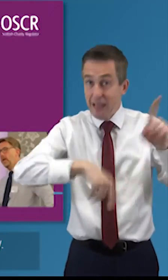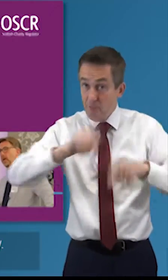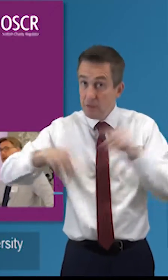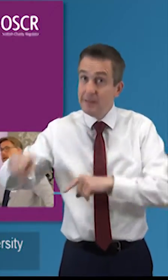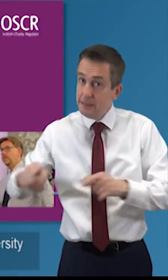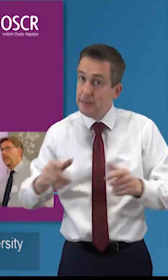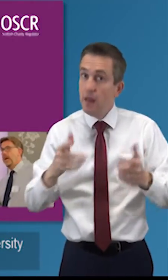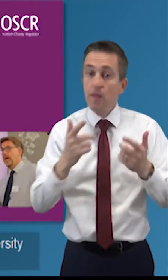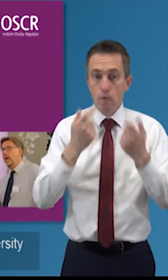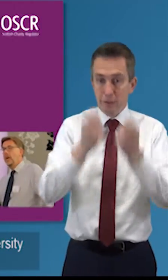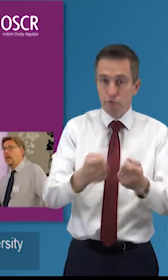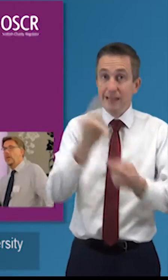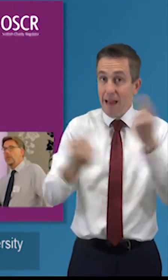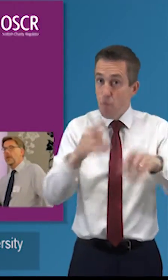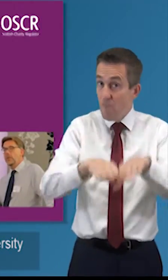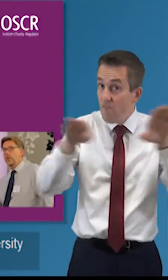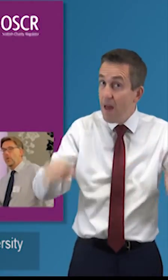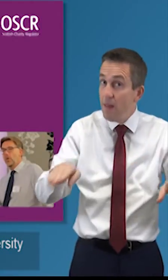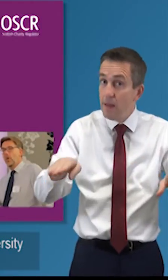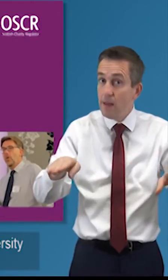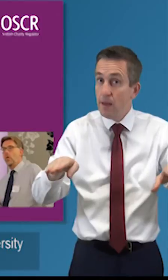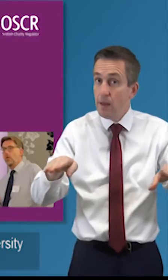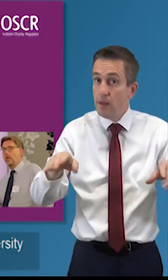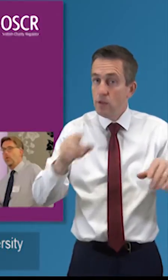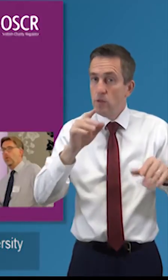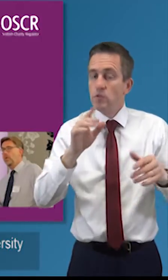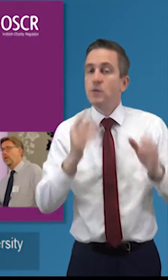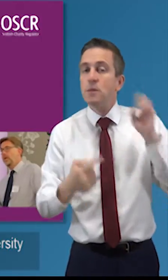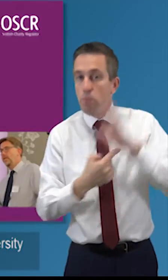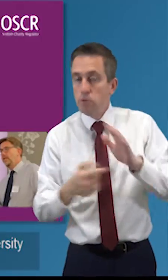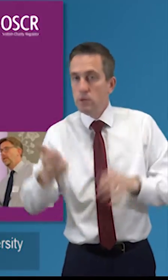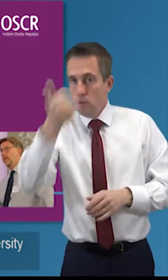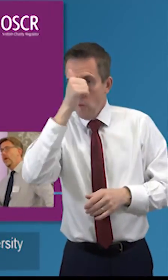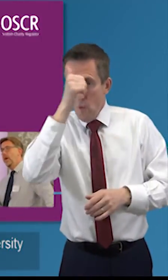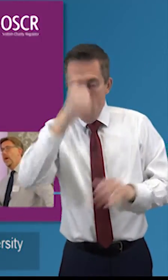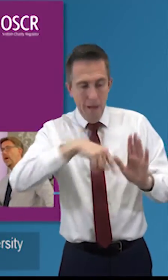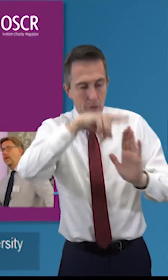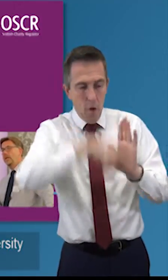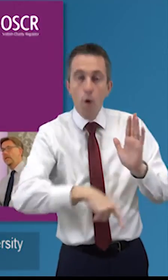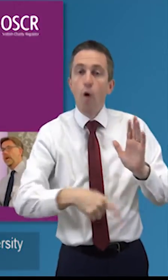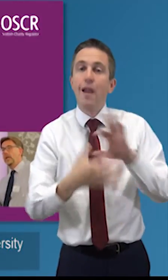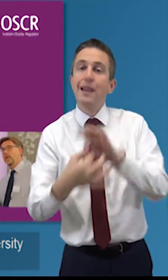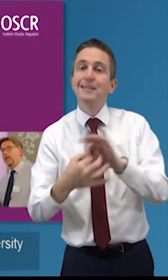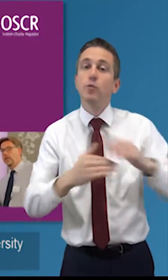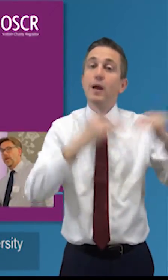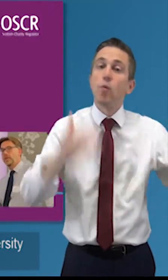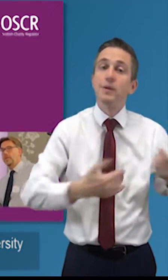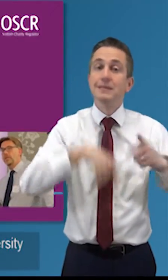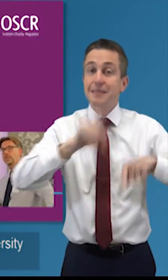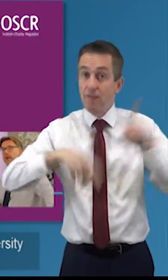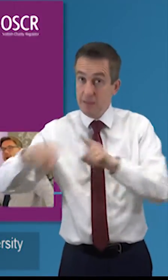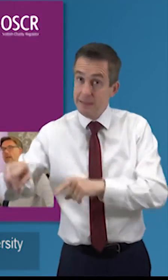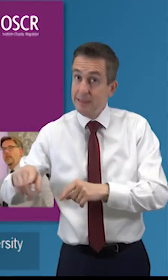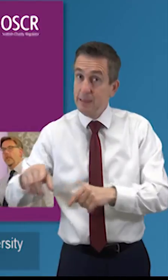fairly that uh you're keeping to the low on equality and diversity and uh thinking about the